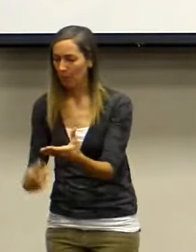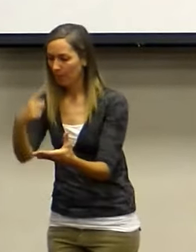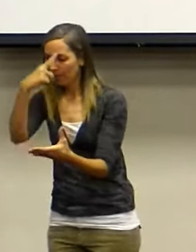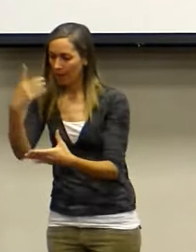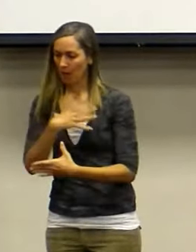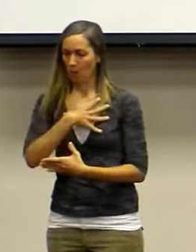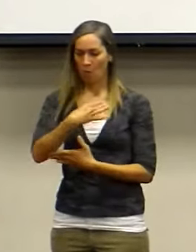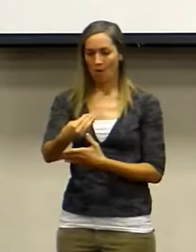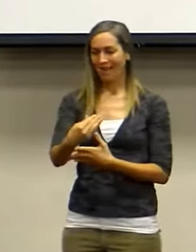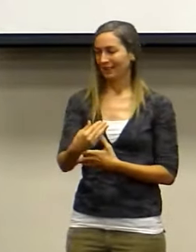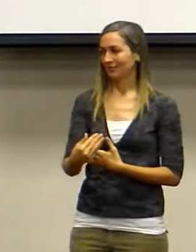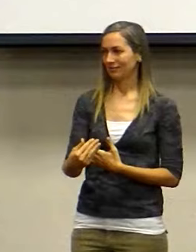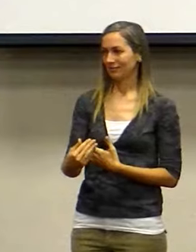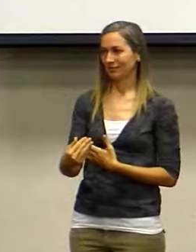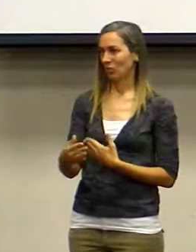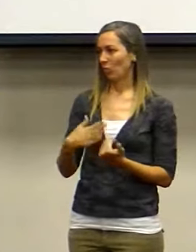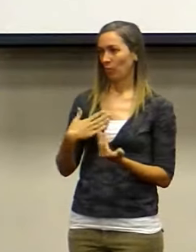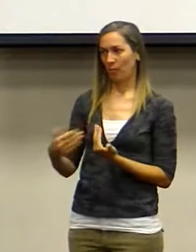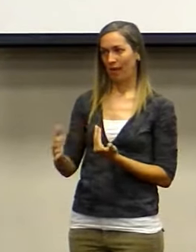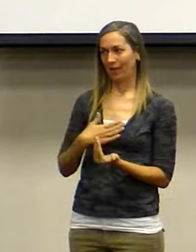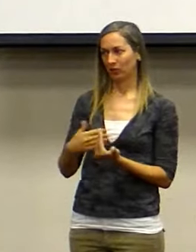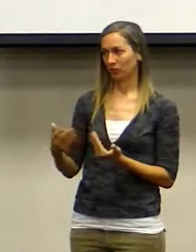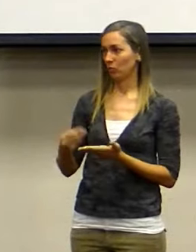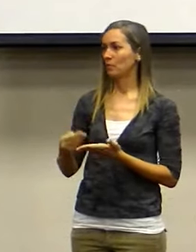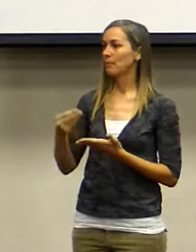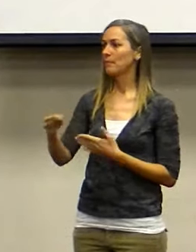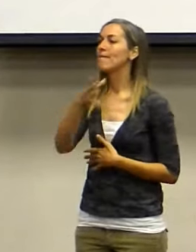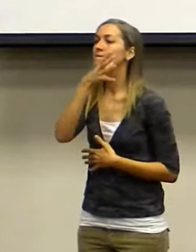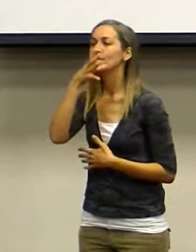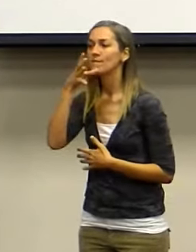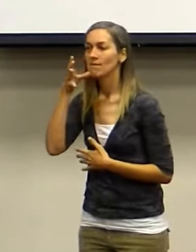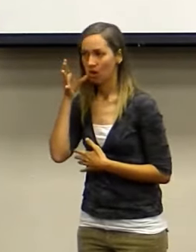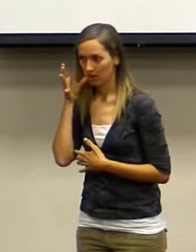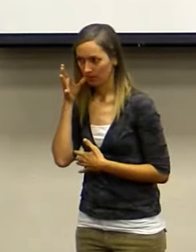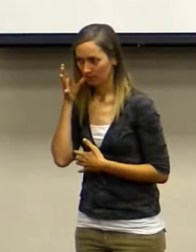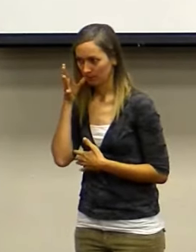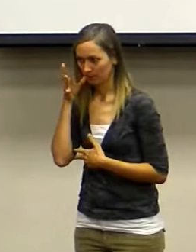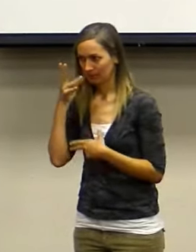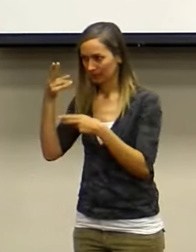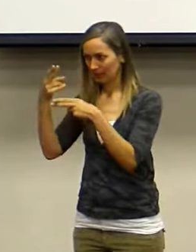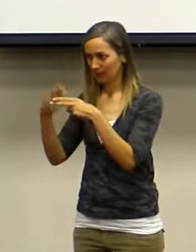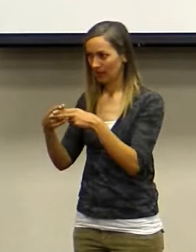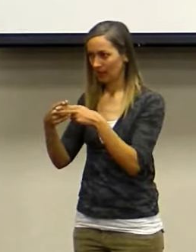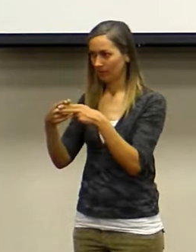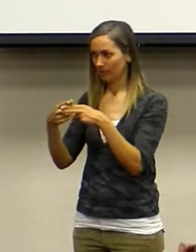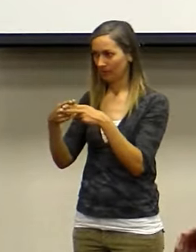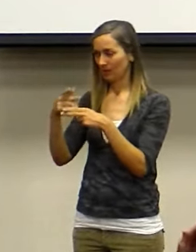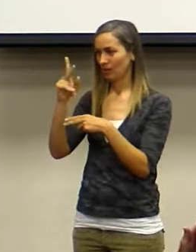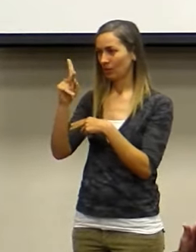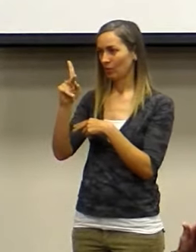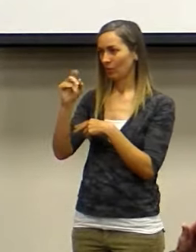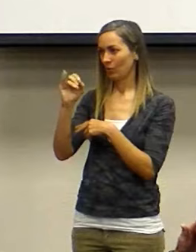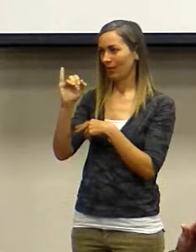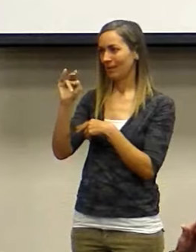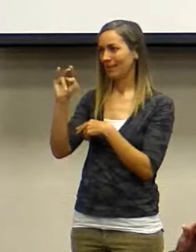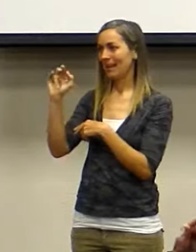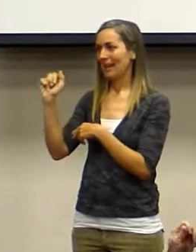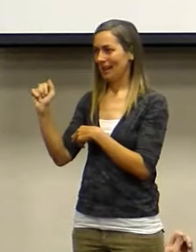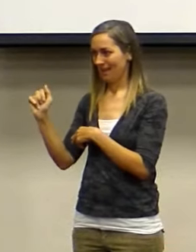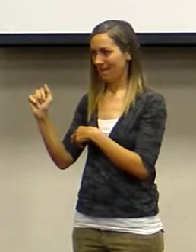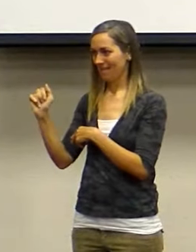what. So Clarence bought a farm. The name of this farm was called the Koineia Farm. See, we're Greek.